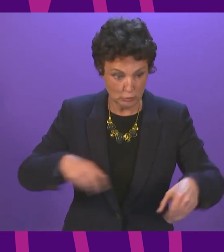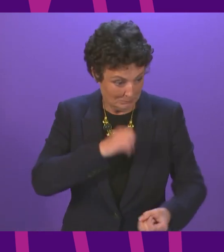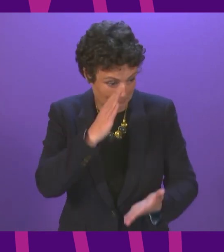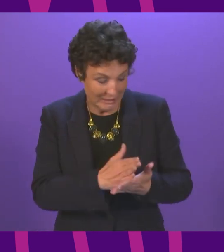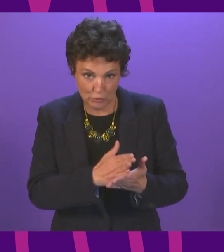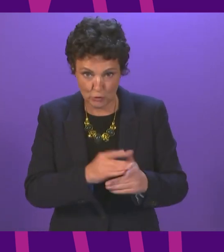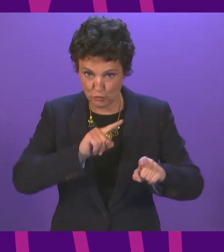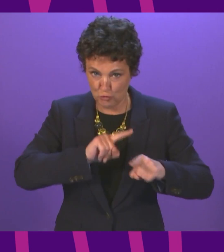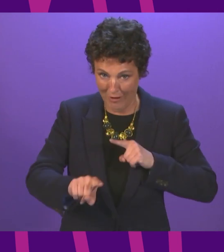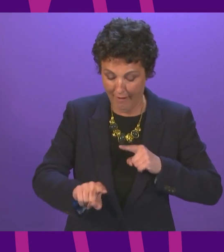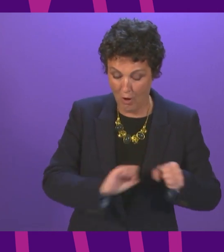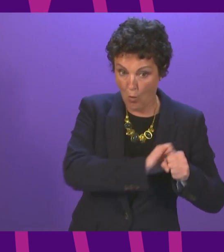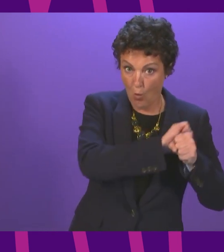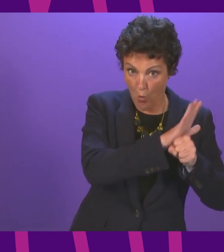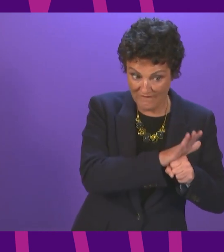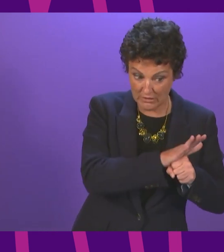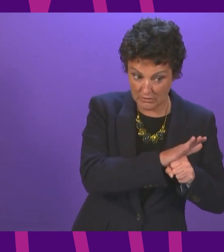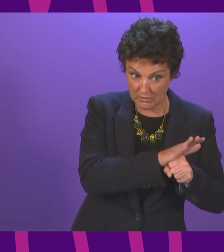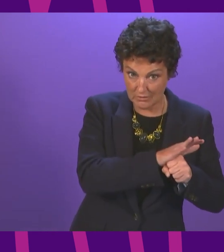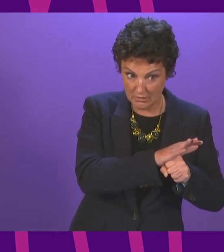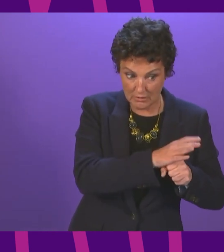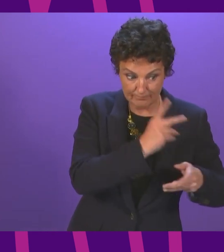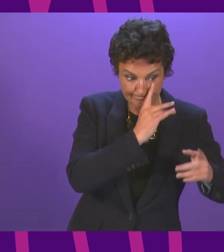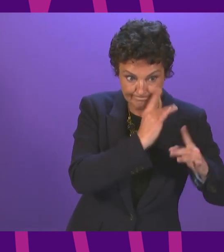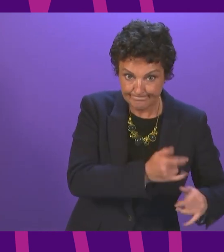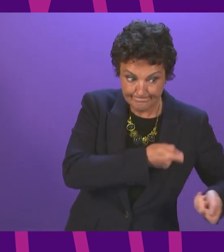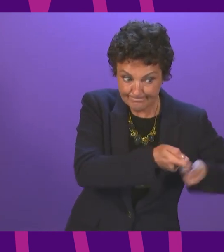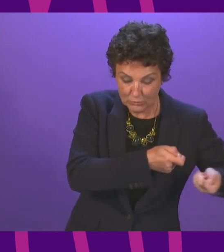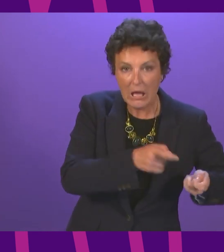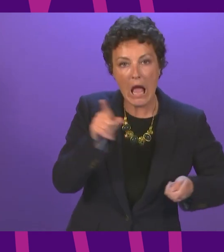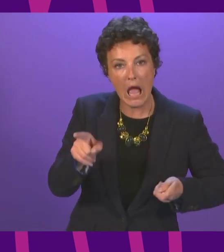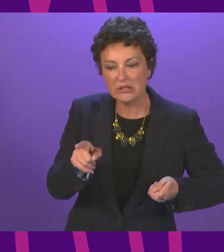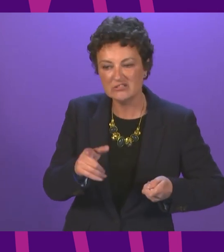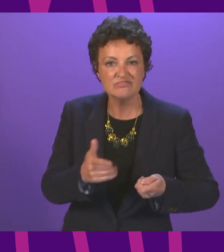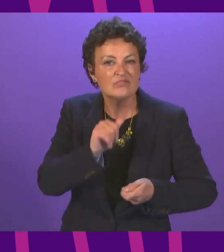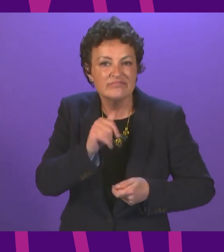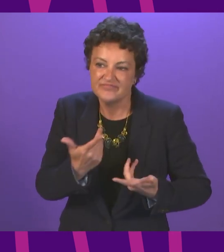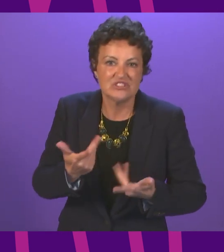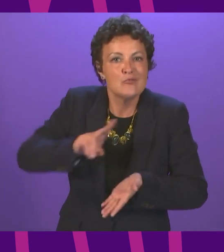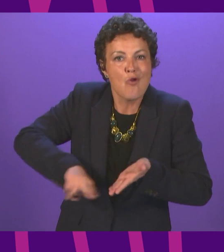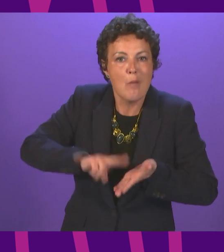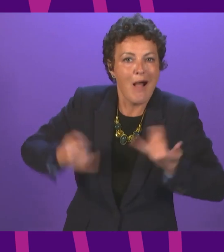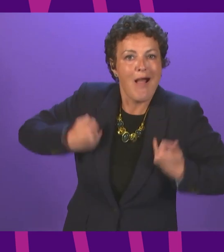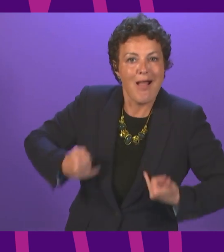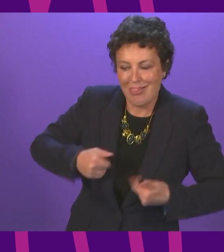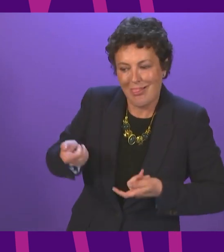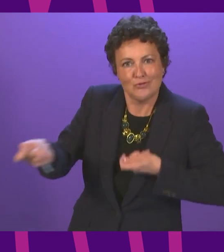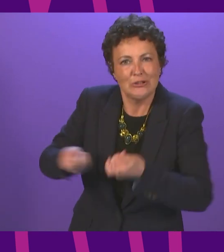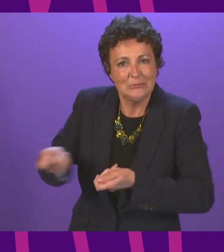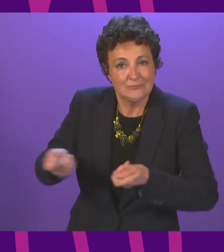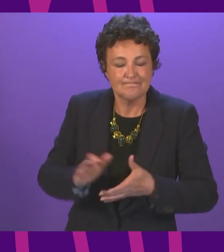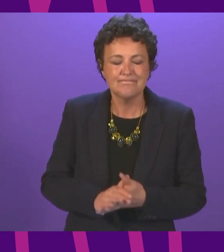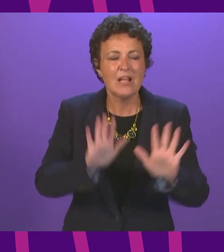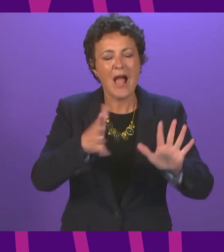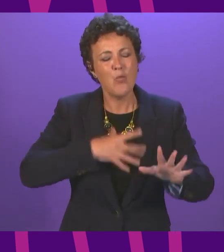sure that the balance between COVID and non-COVID treatment is where it needs to be. The one thing I would say, and I say this genuinely because it relates back to my